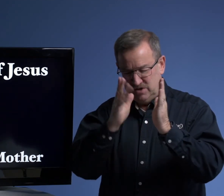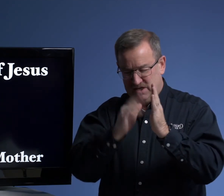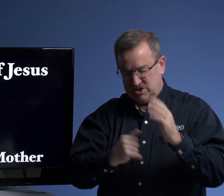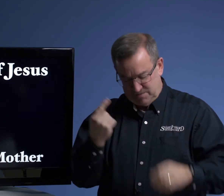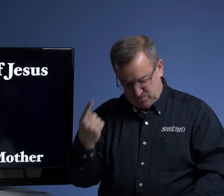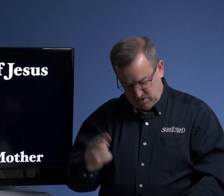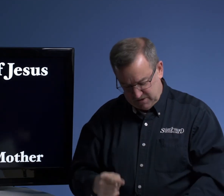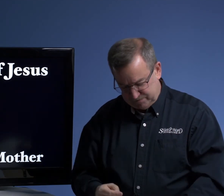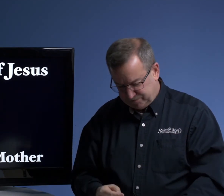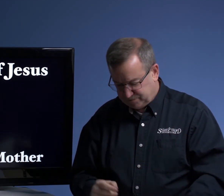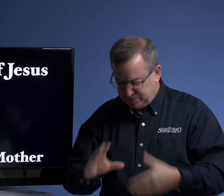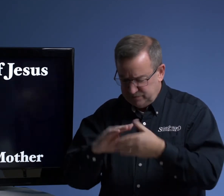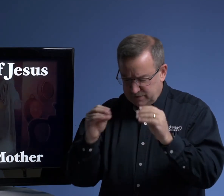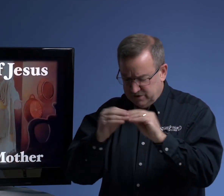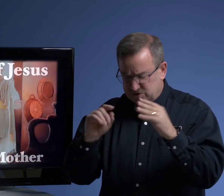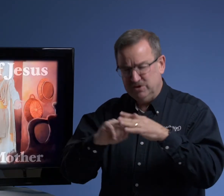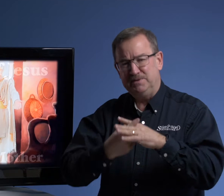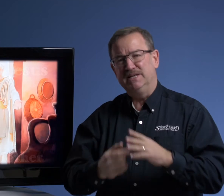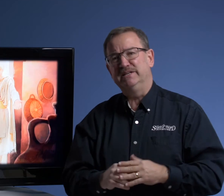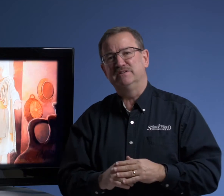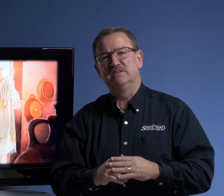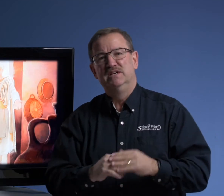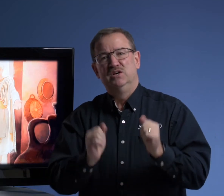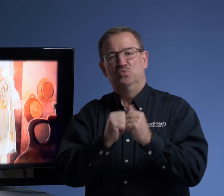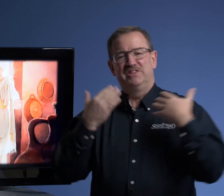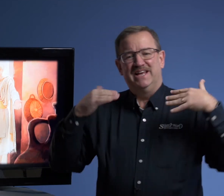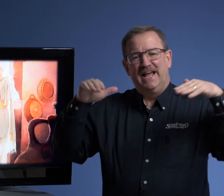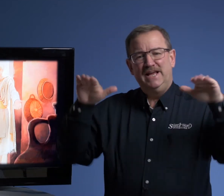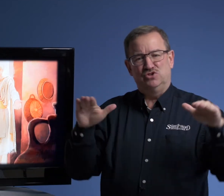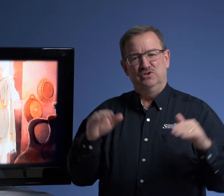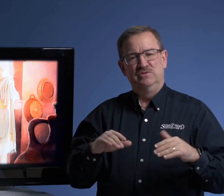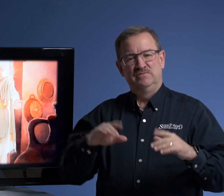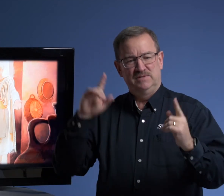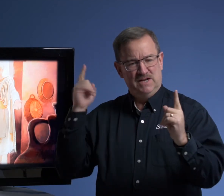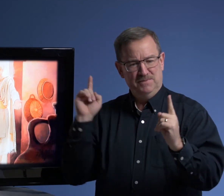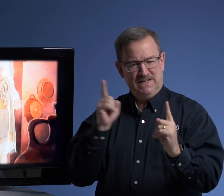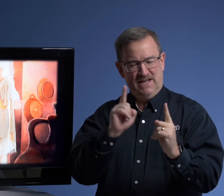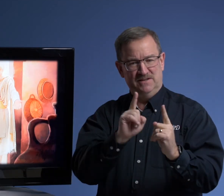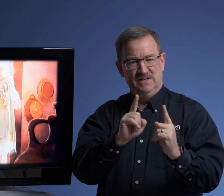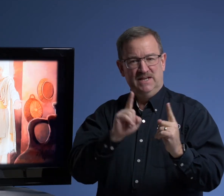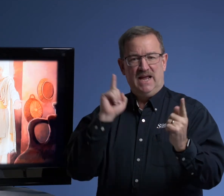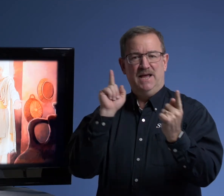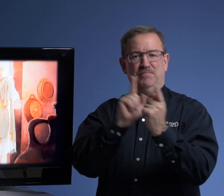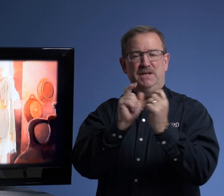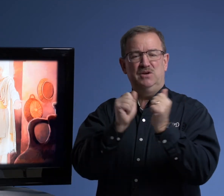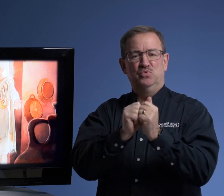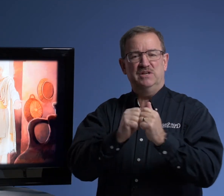chapter one. The story begins with an angel coming down and meeting with